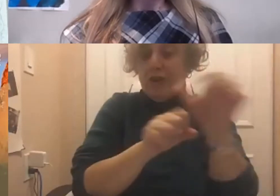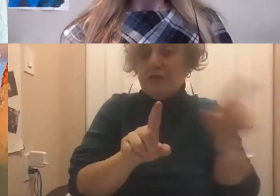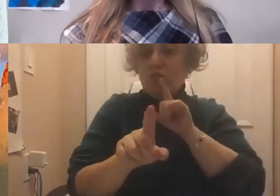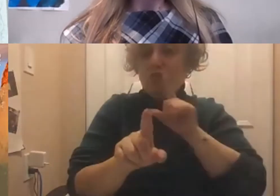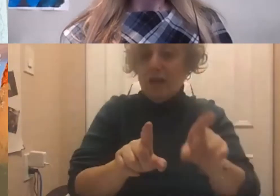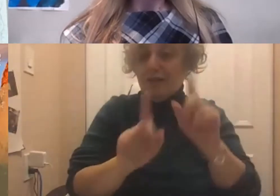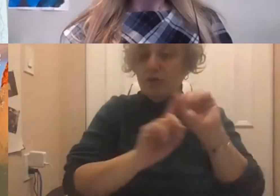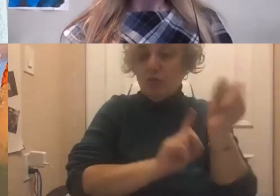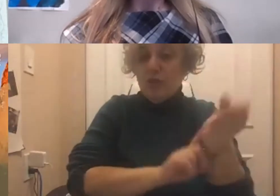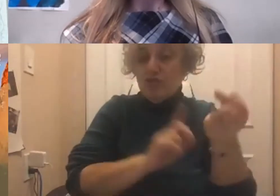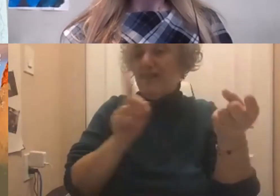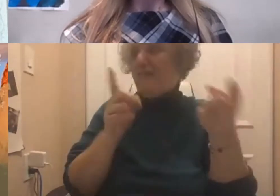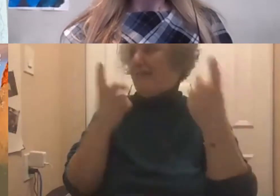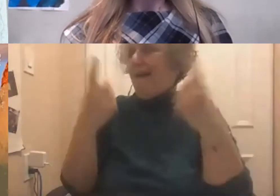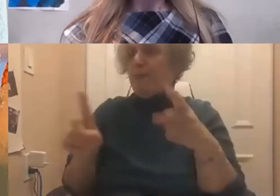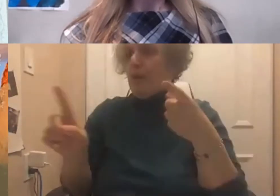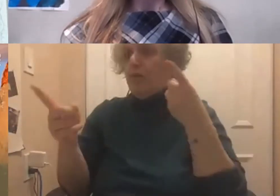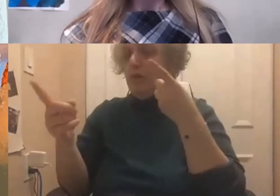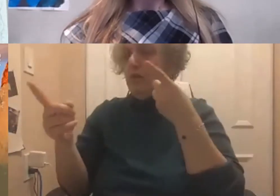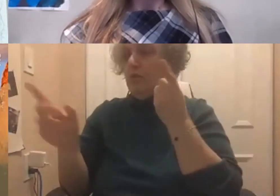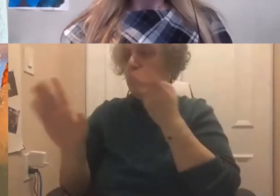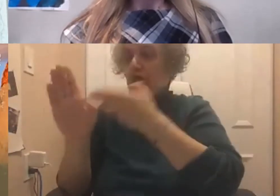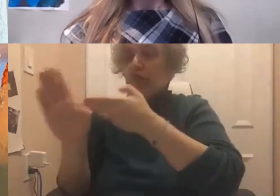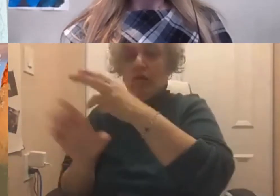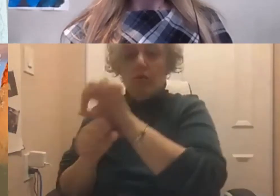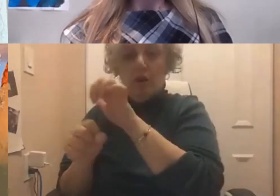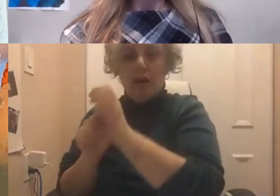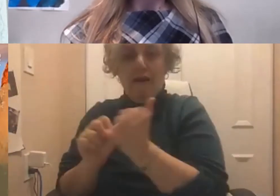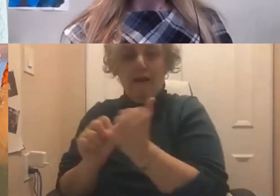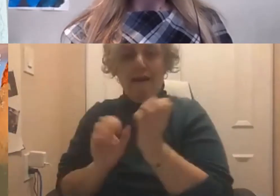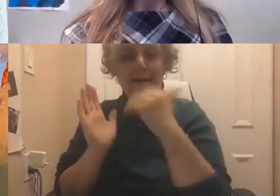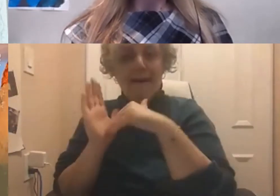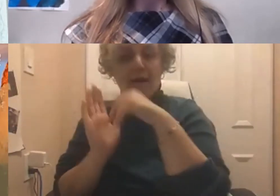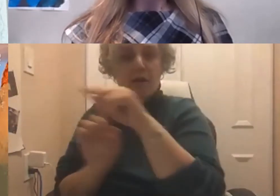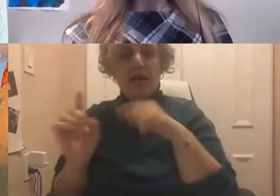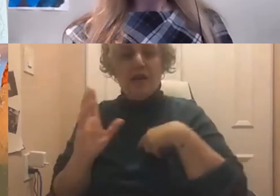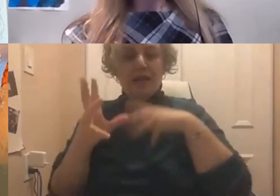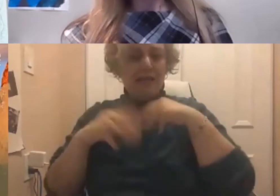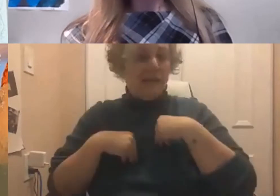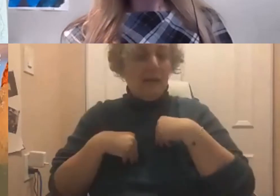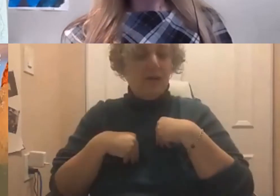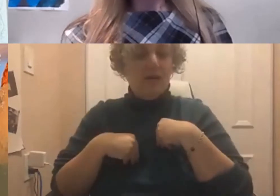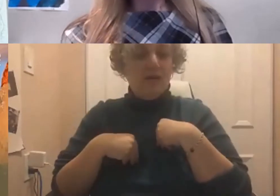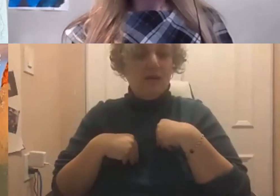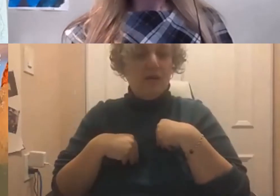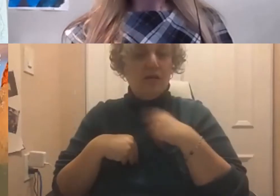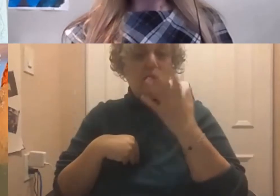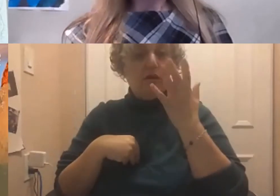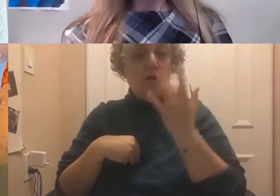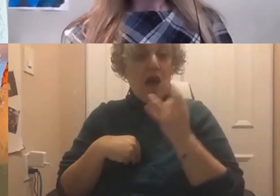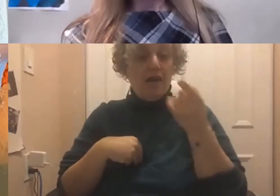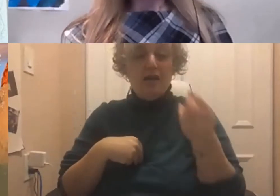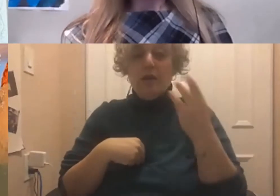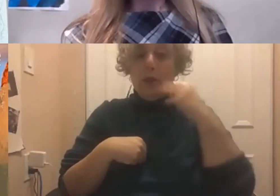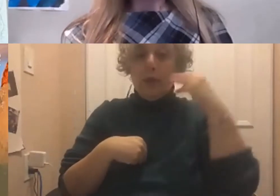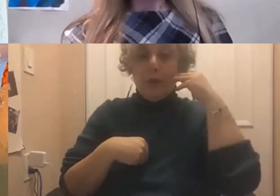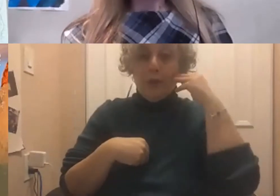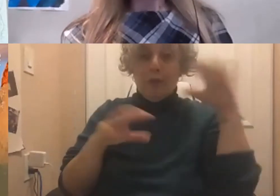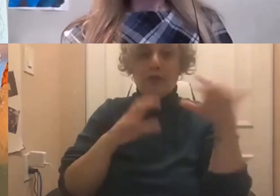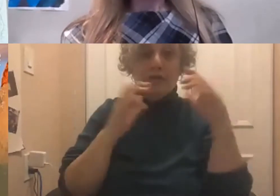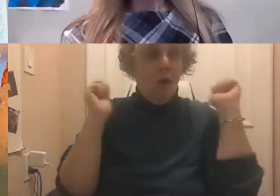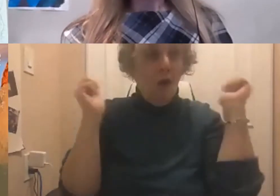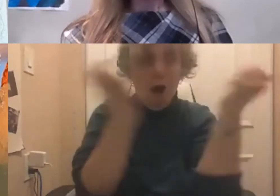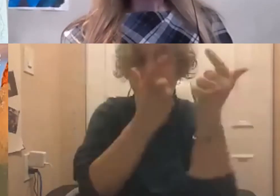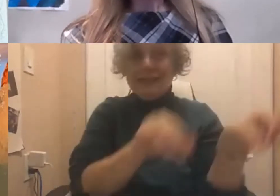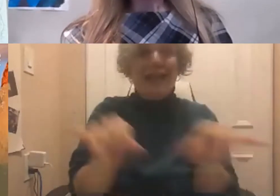it. But the only reason why I work for home is acceptable now is because everybody's doing it. We're all doing